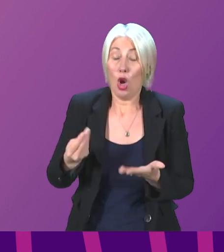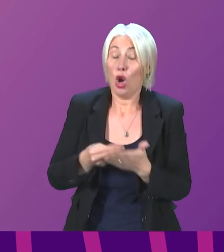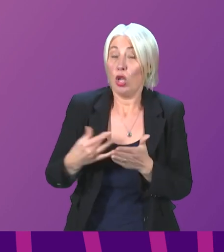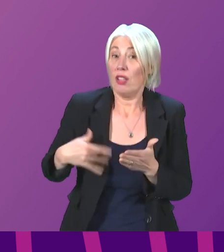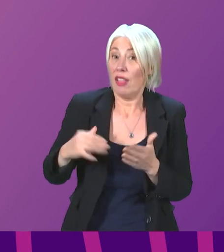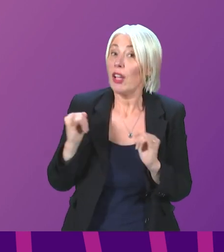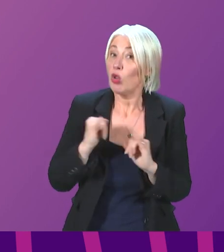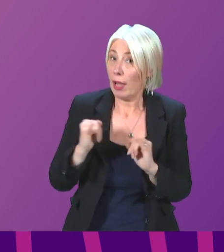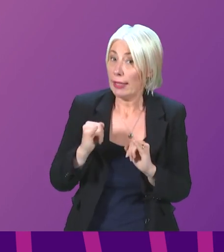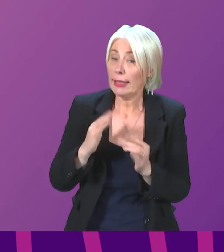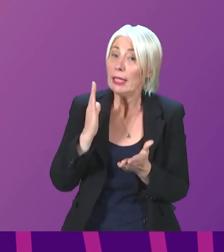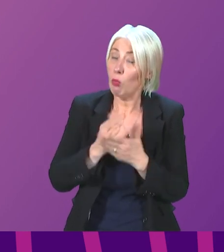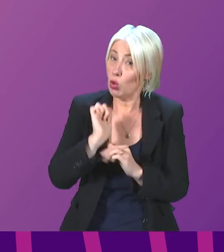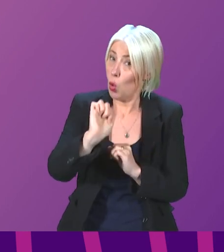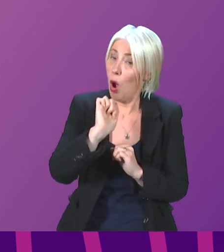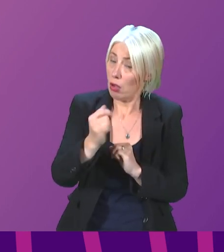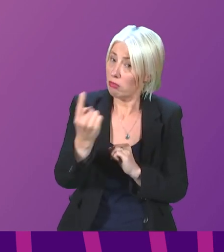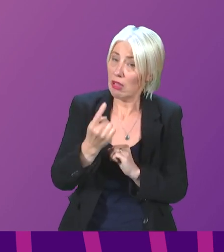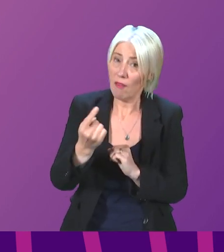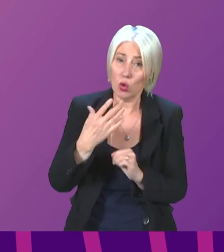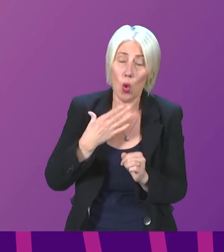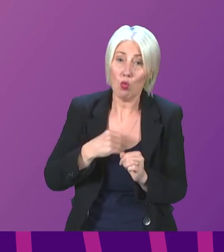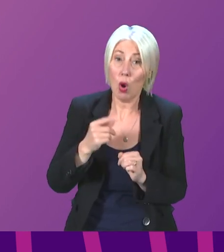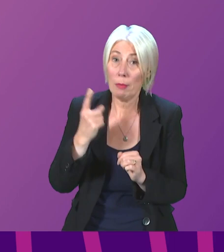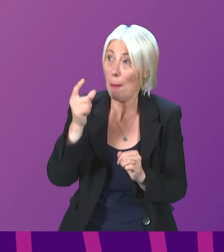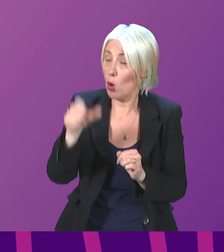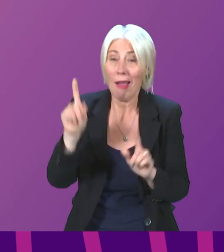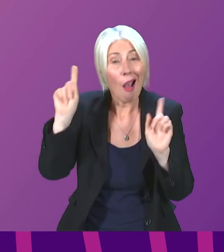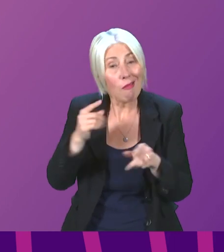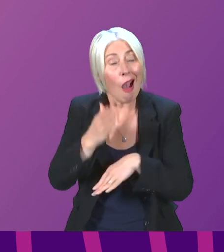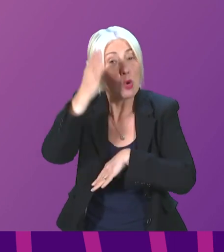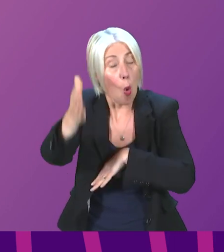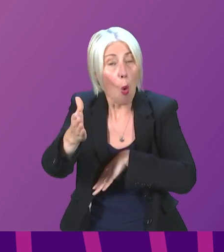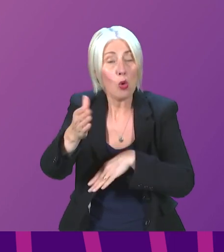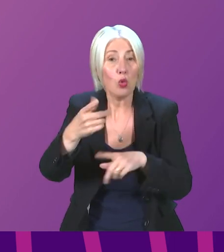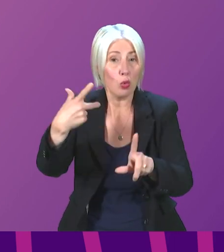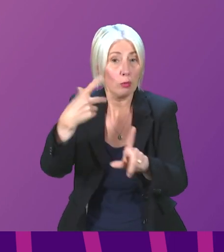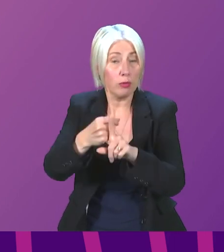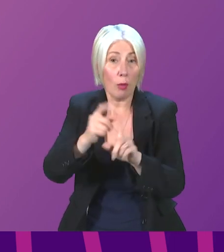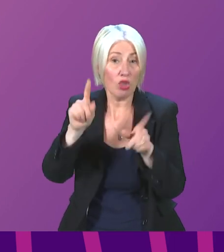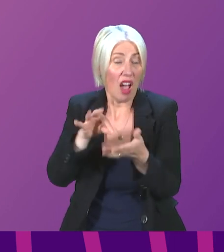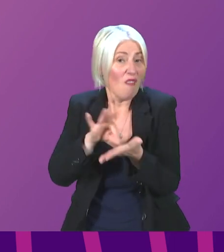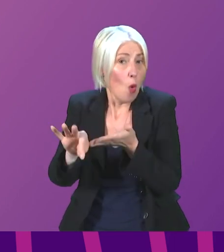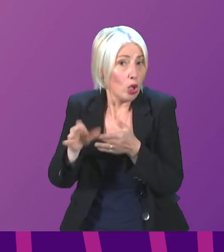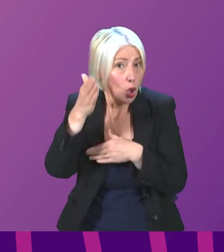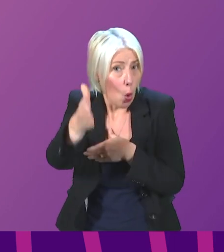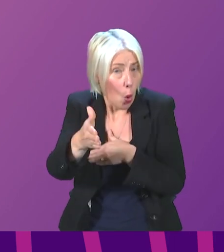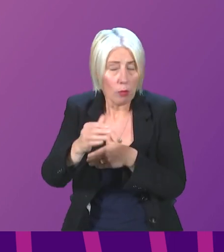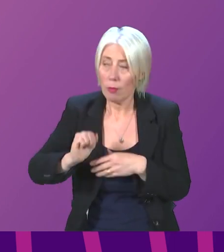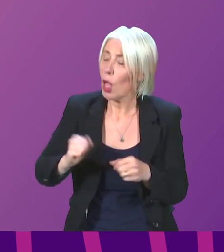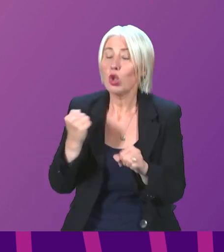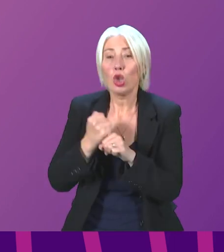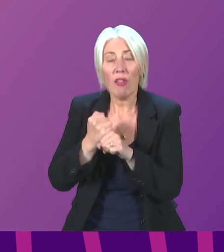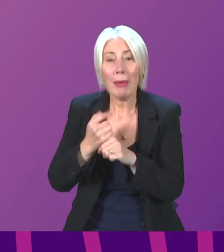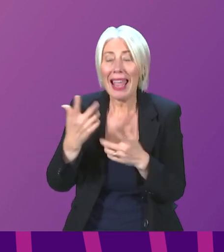crisis and I'm sure that the cabinet secretary would not want anyone to not be able to make their appointment due to not being able to afford to get there. Has the Scottish government had any